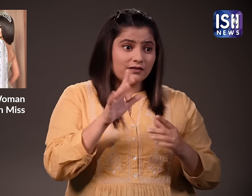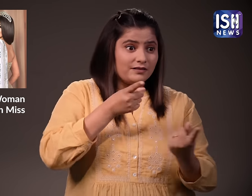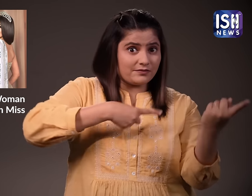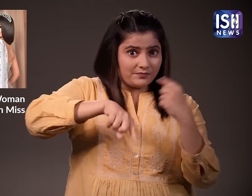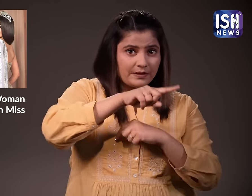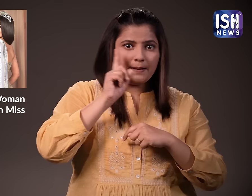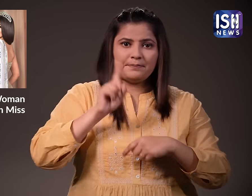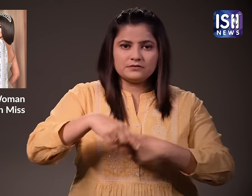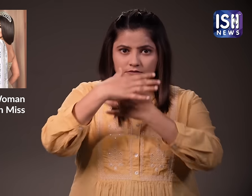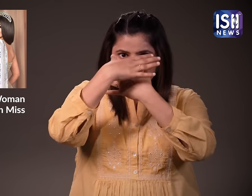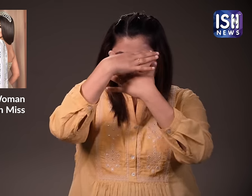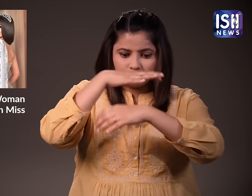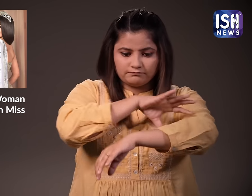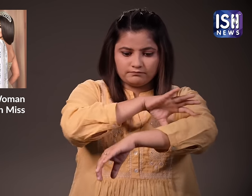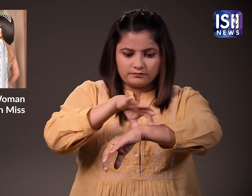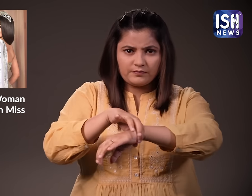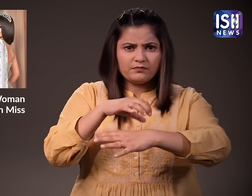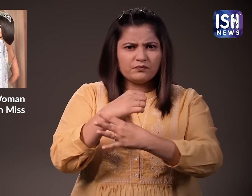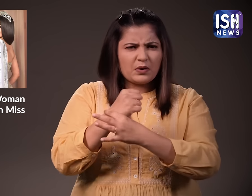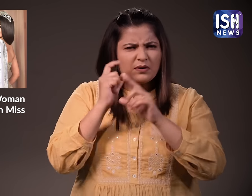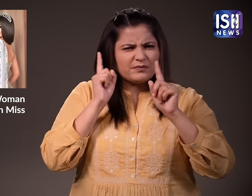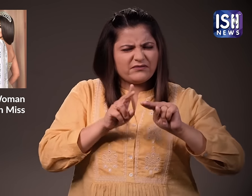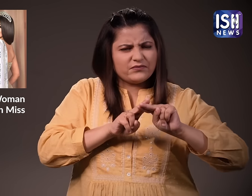fully covered in black robes or abayas